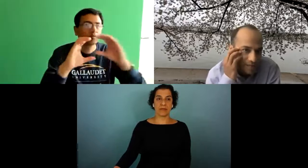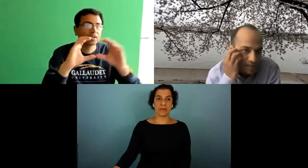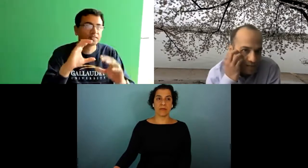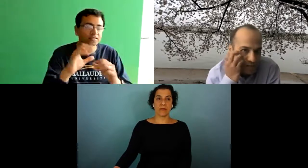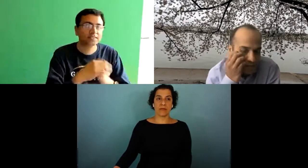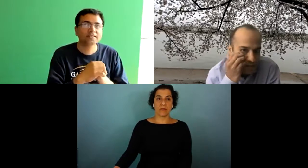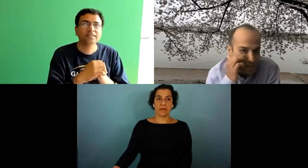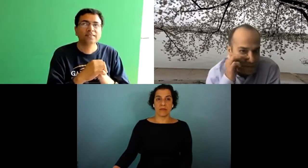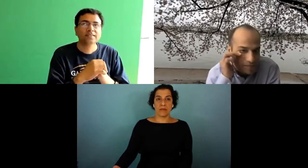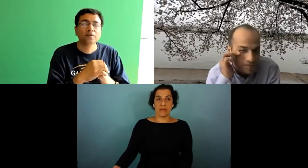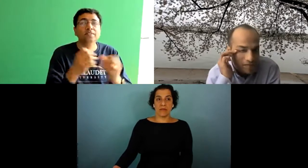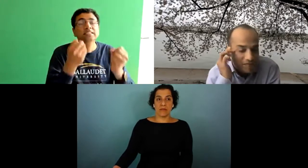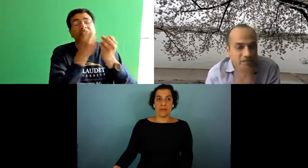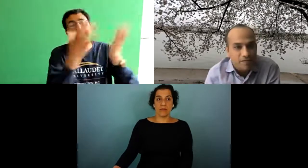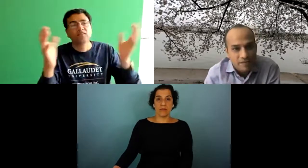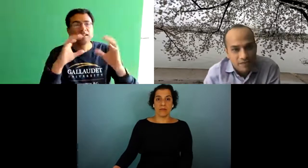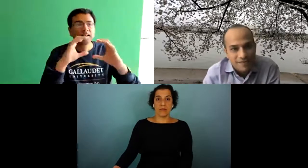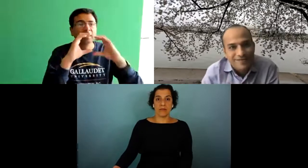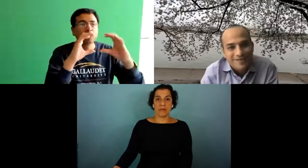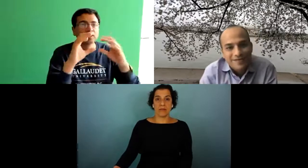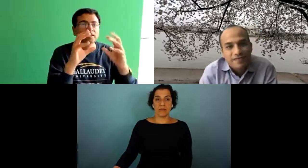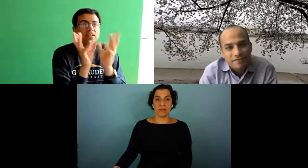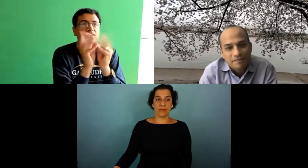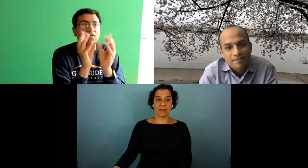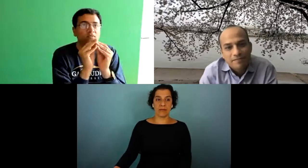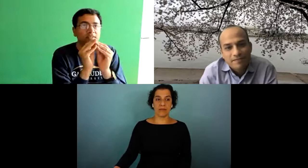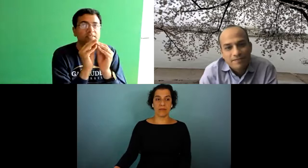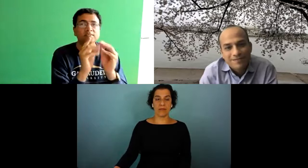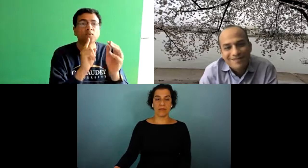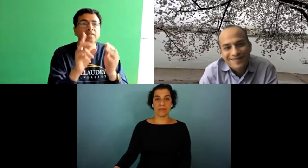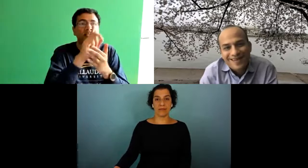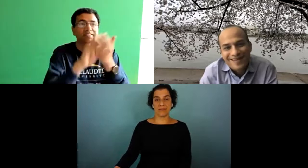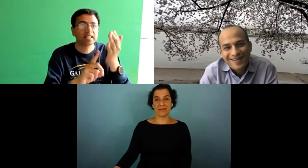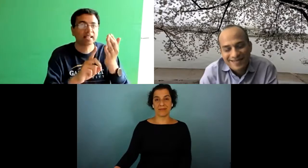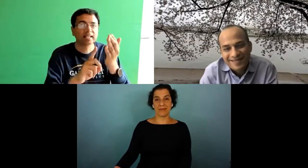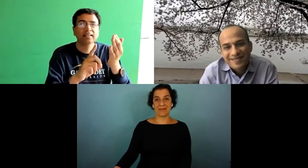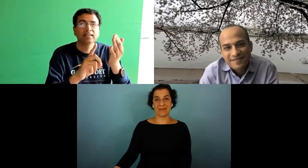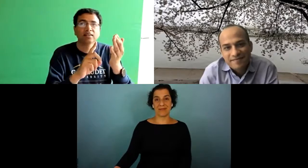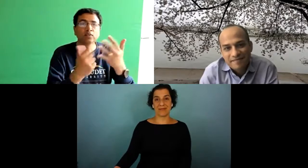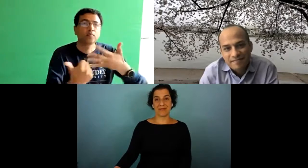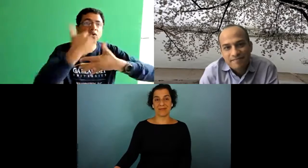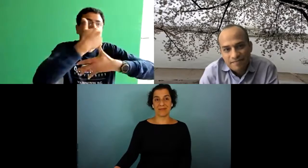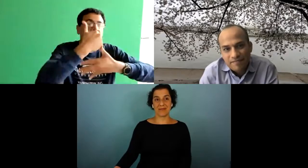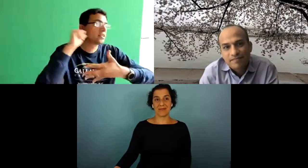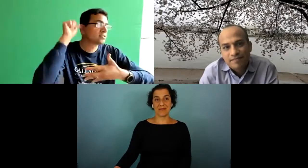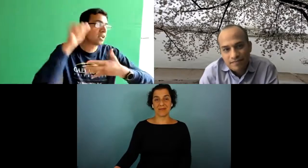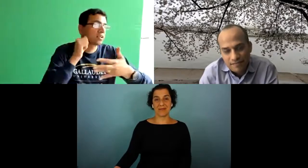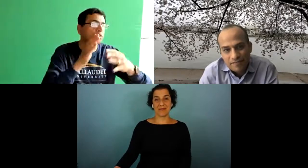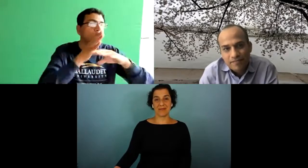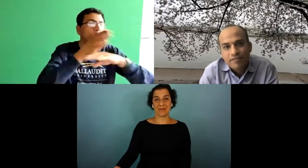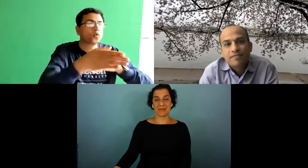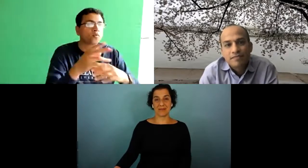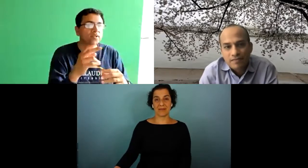that honestly was not designed with hearing with deaf people in mind it was designed for hearing people to have just a visual component to their